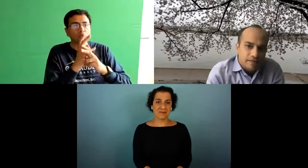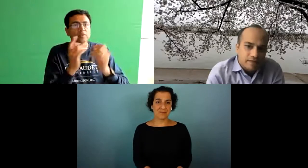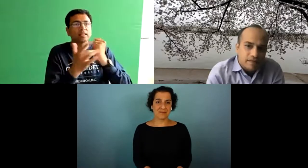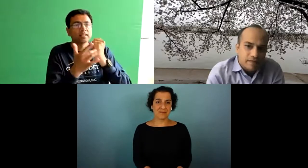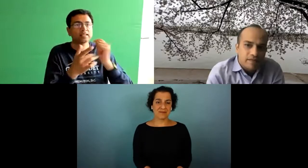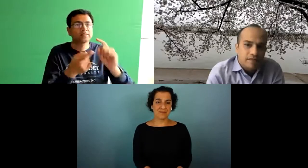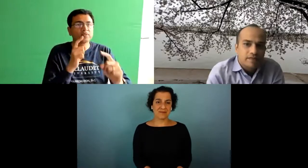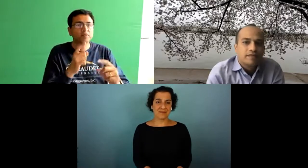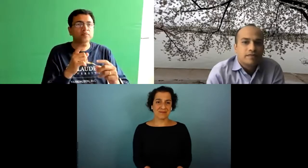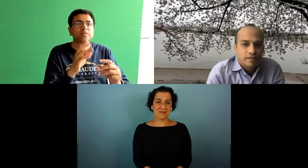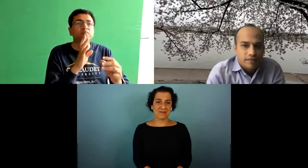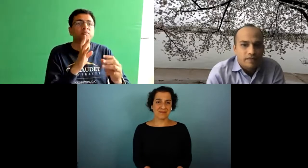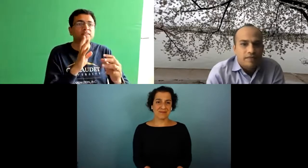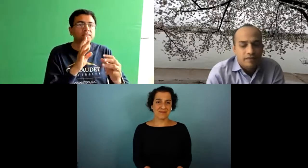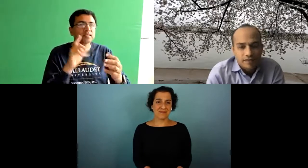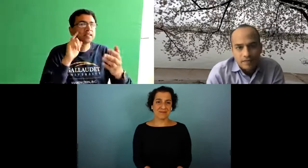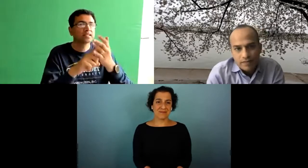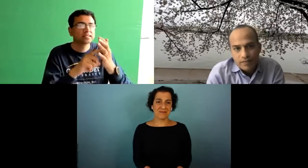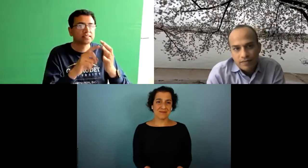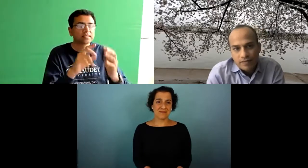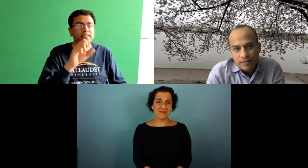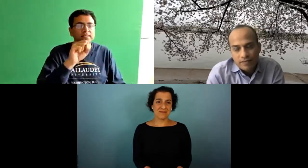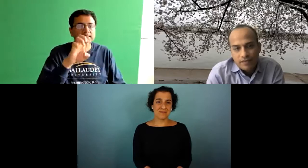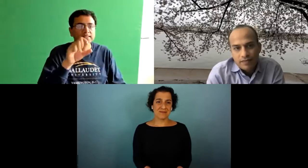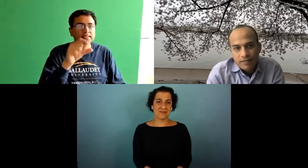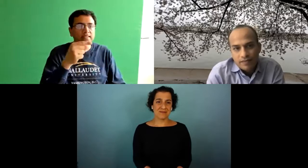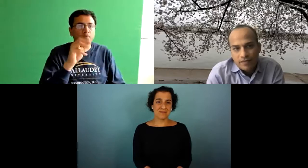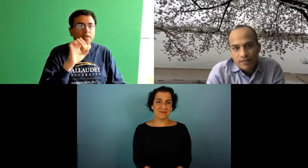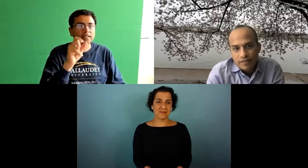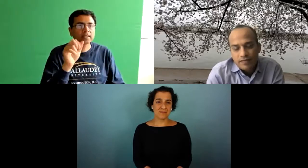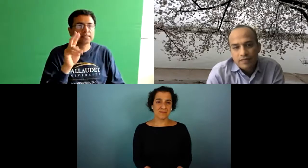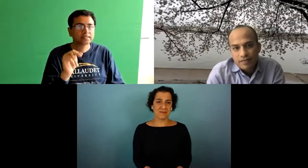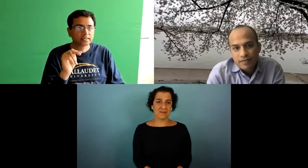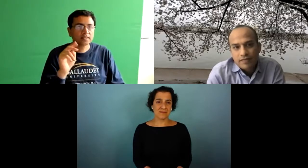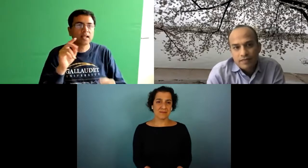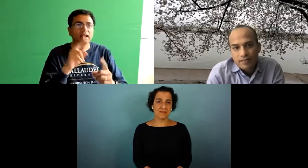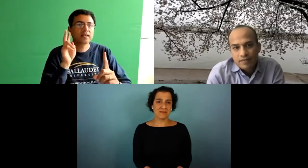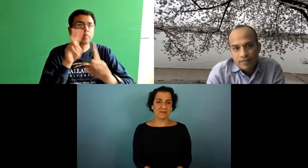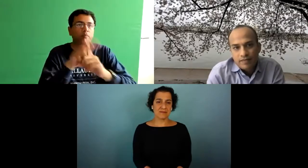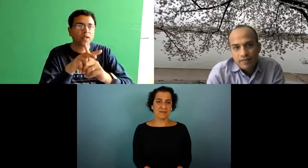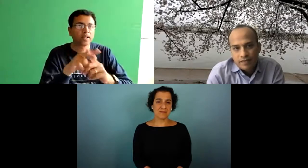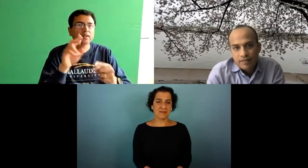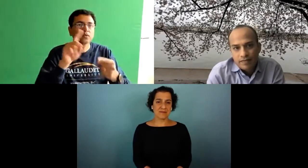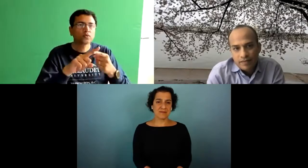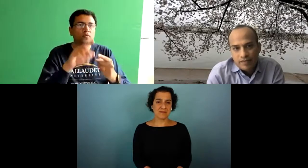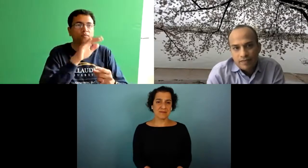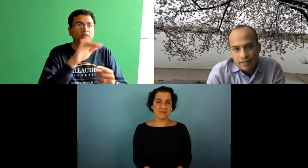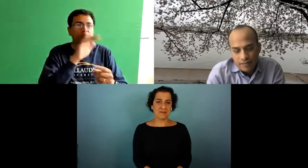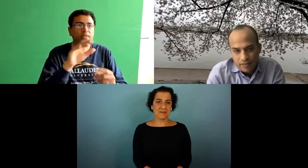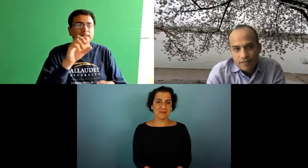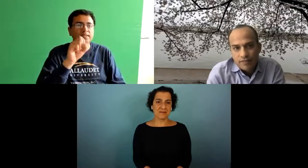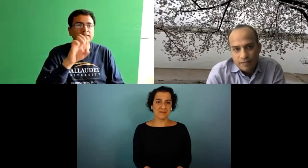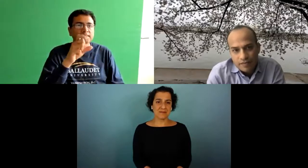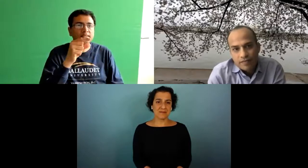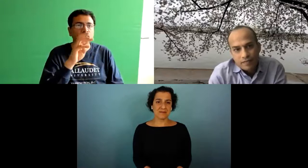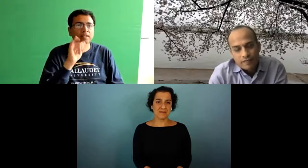segment its input we've borrowed technology from speech recognition for segmentation and